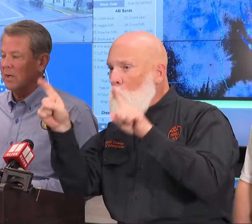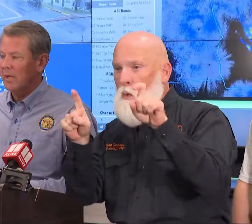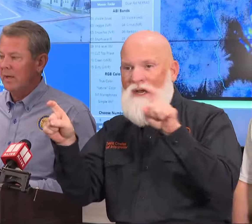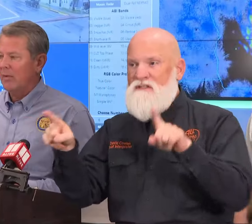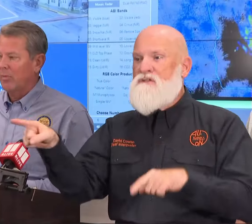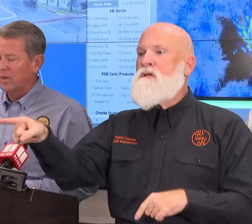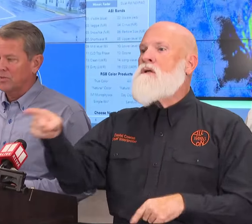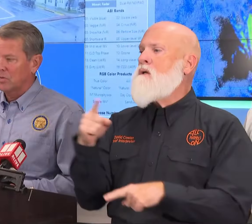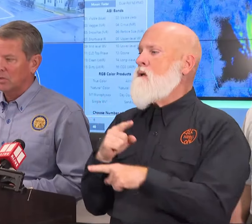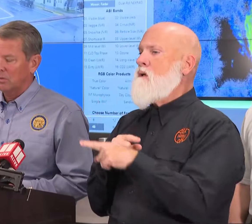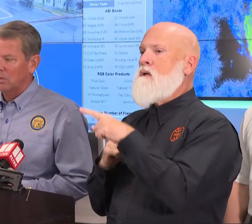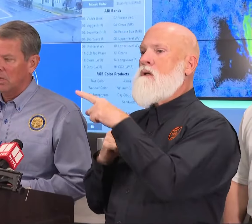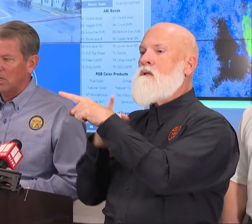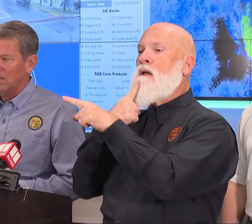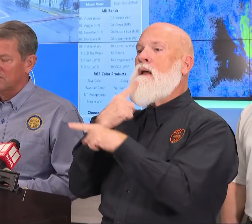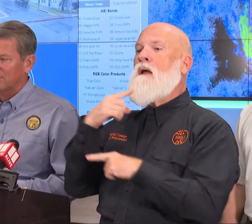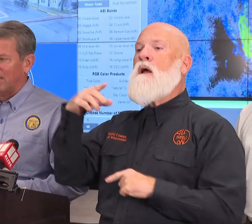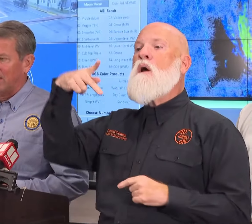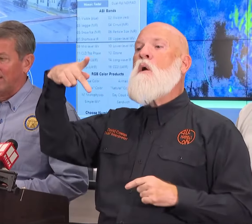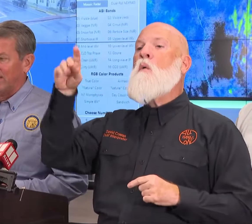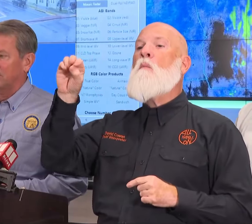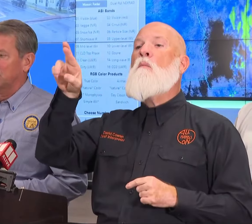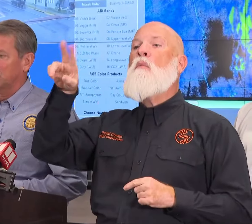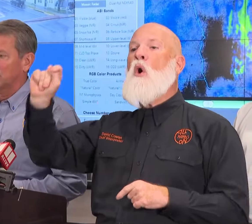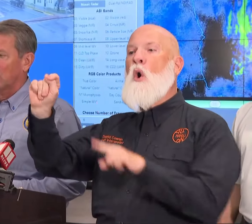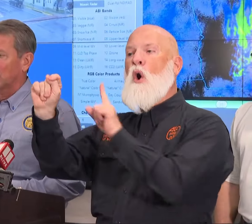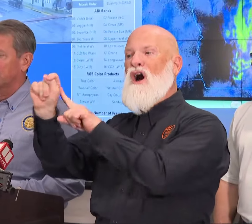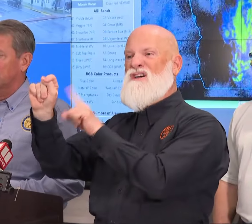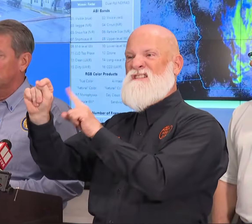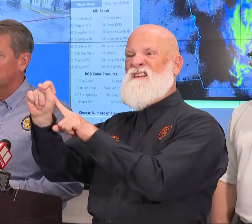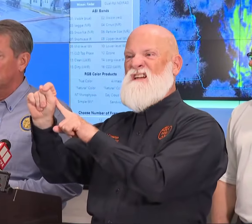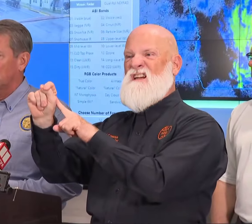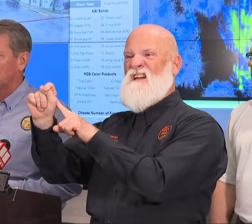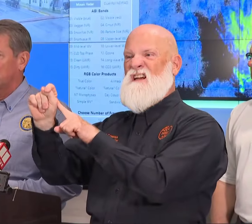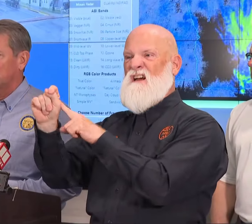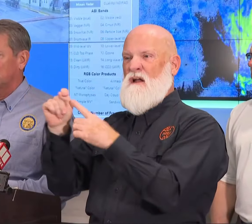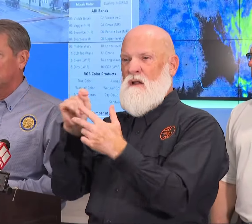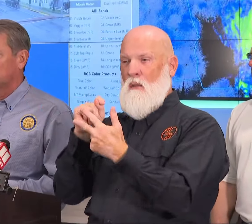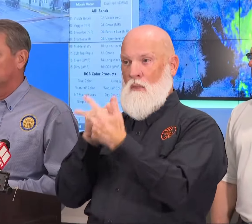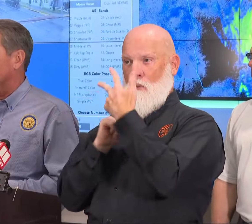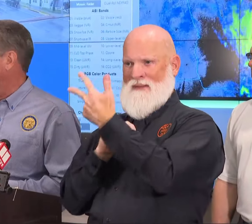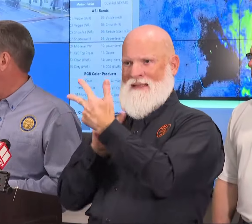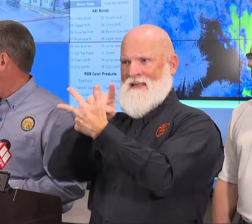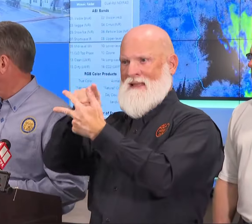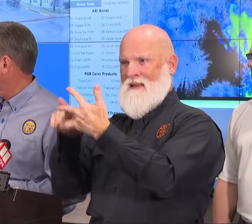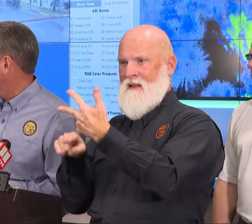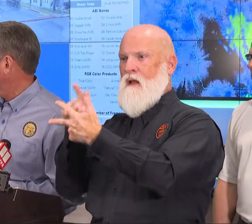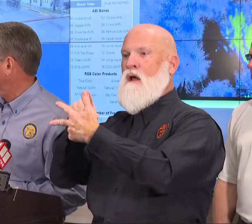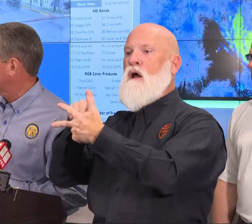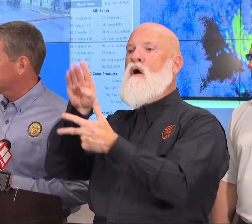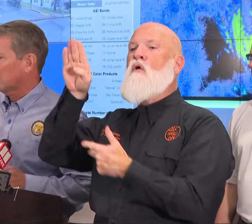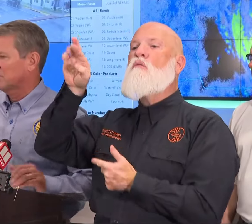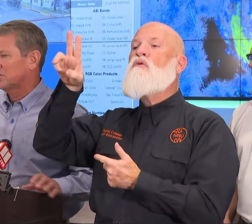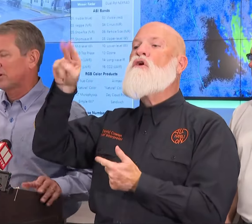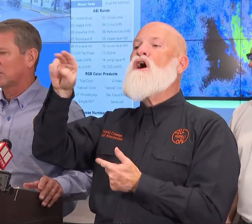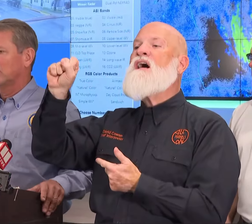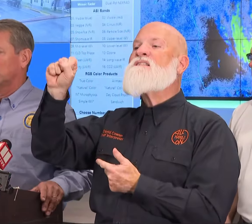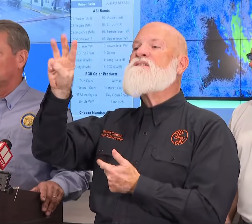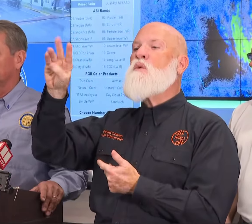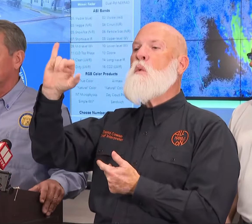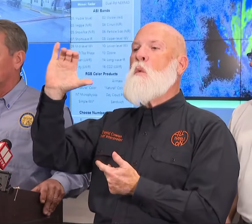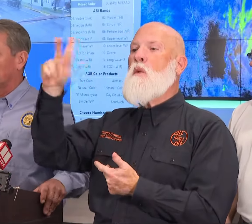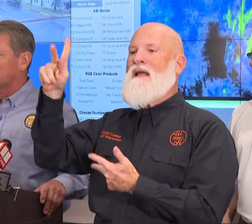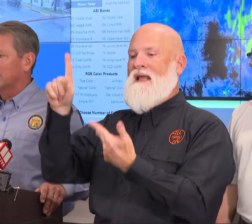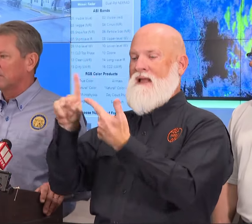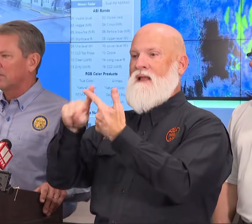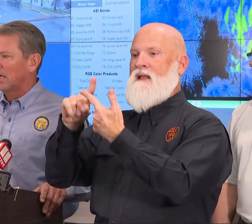are closed right now. Brunswick, Savannah, and Charleston. And from what Director Stalins was saying, Charleston's probably going to